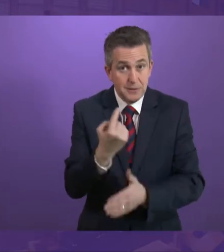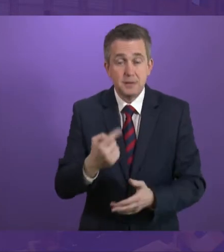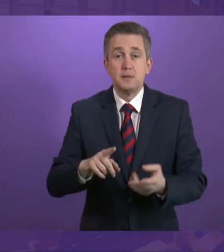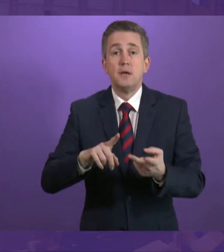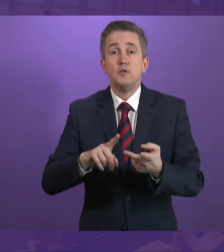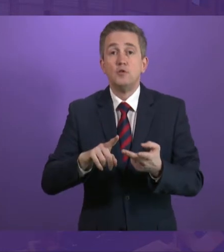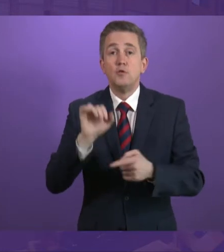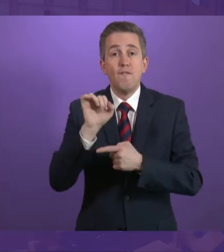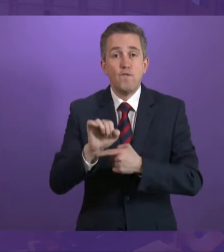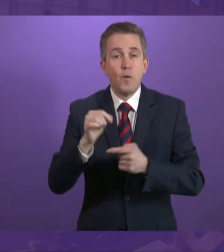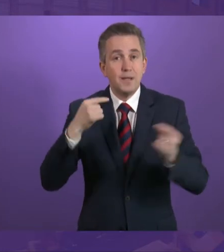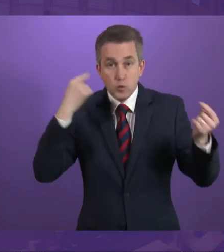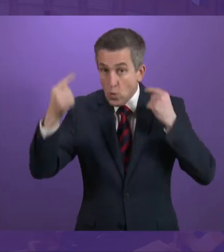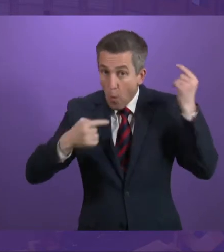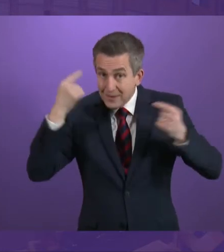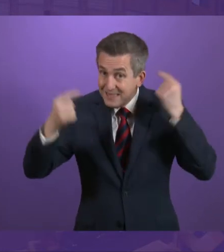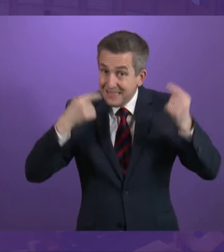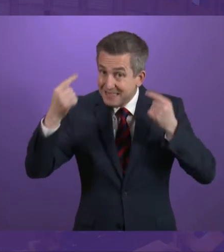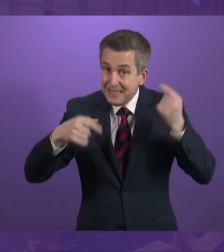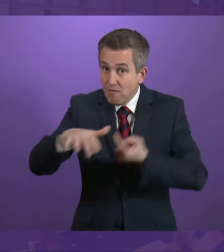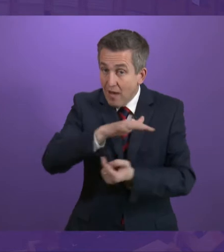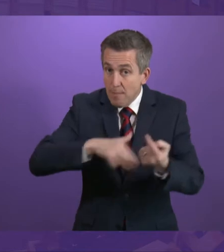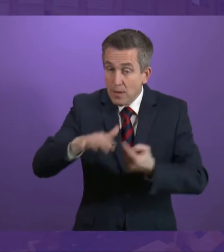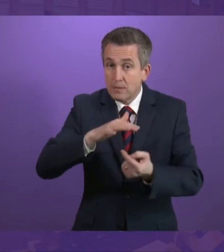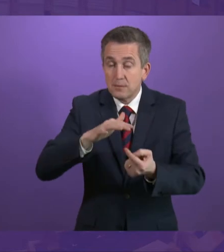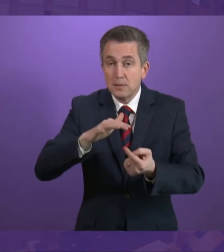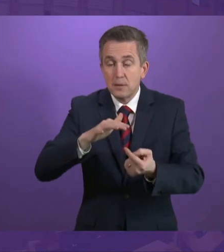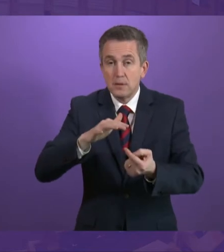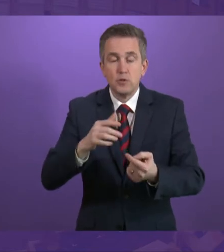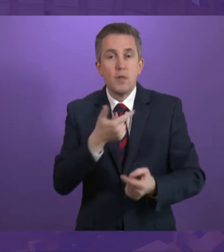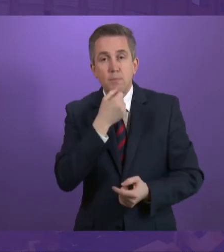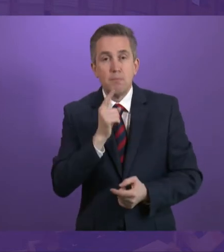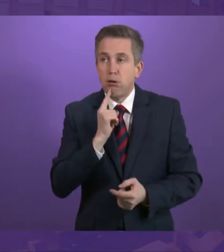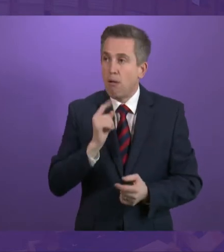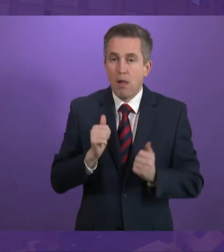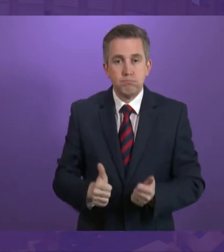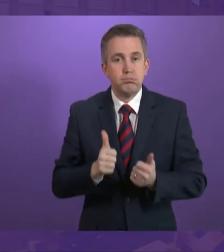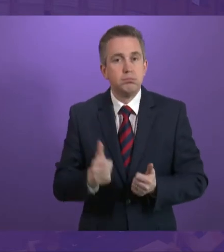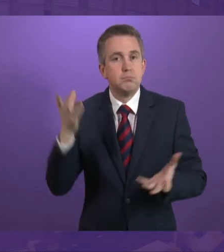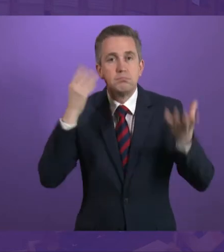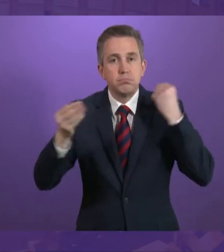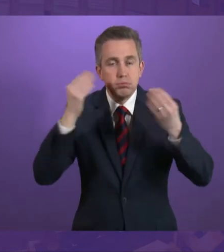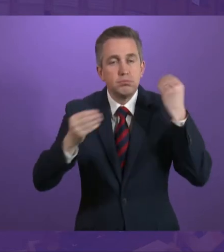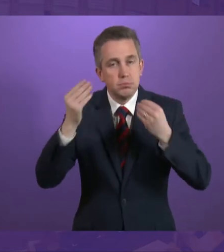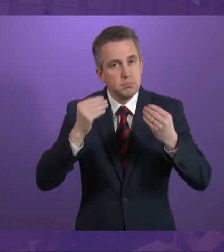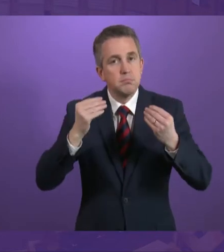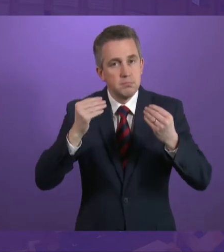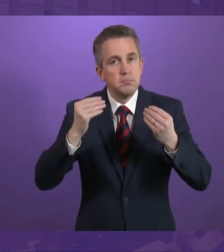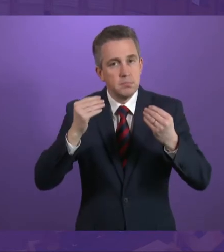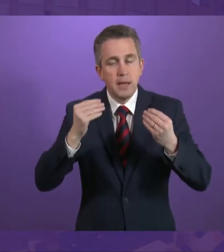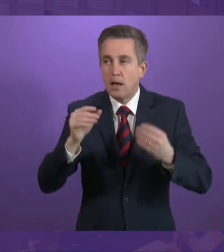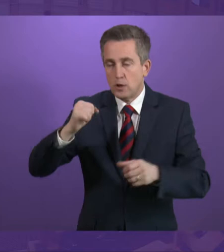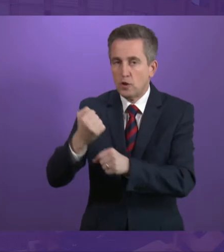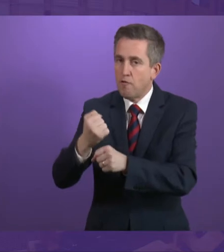panels and enhancement devices to help tackle noise and acoustic issues should be particularly thought-provoking for